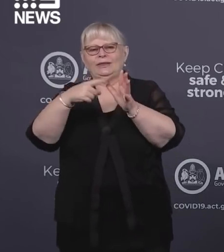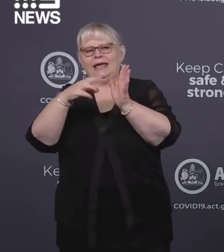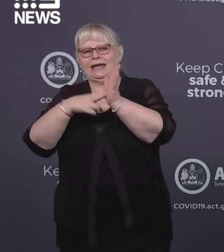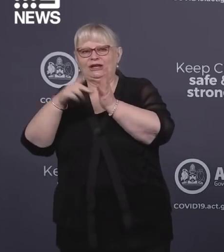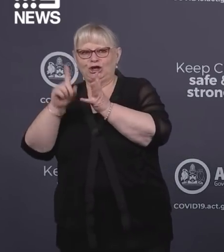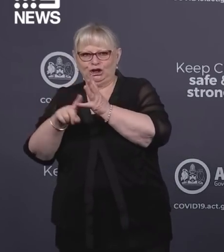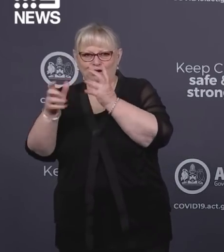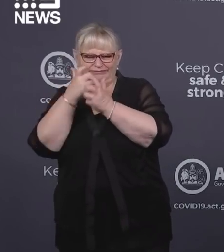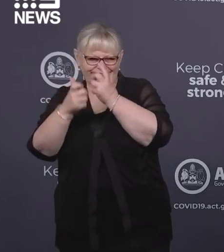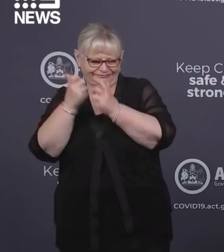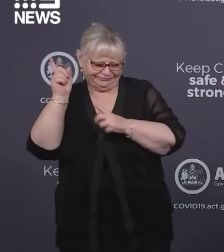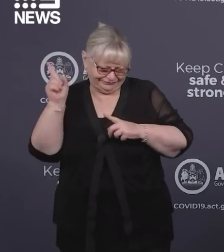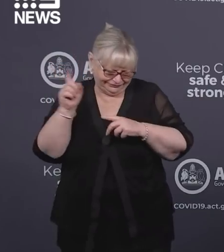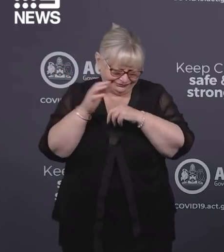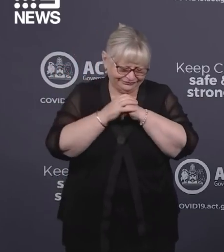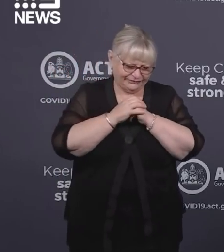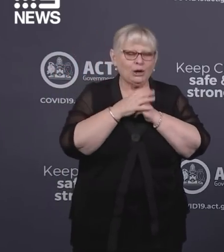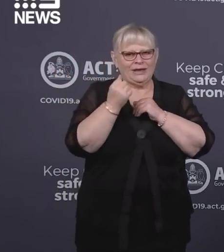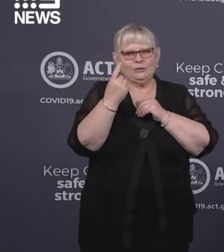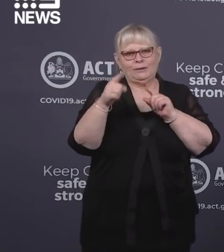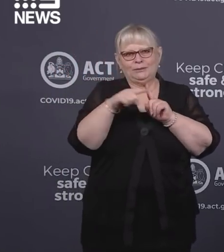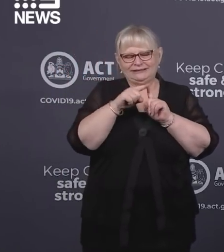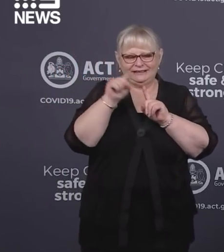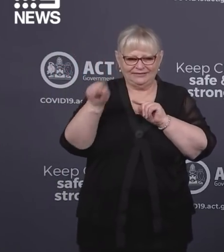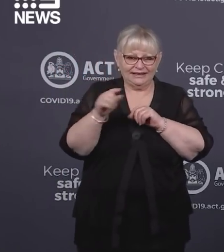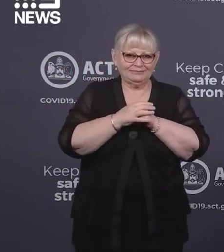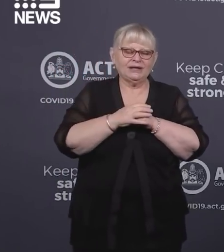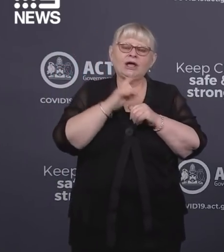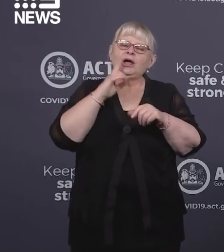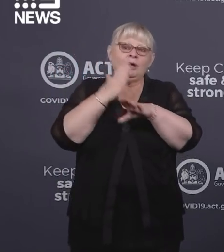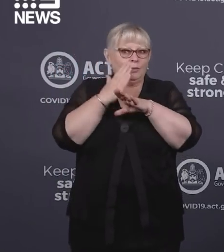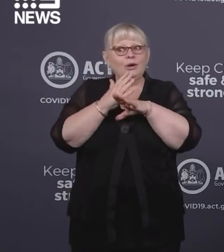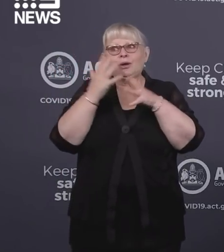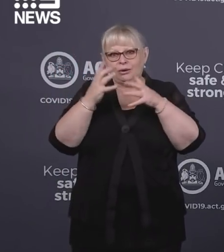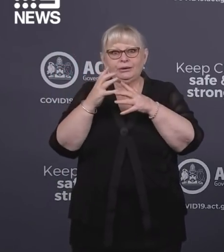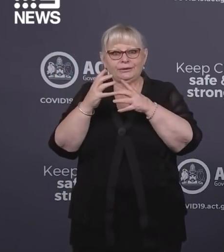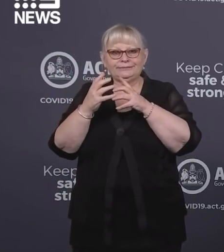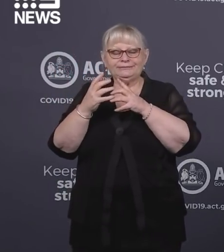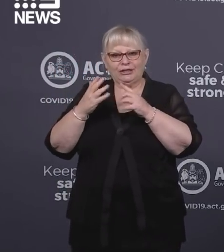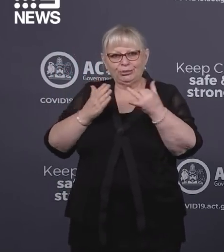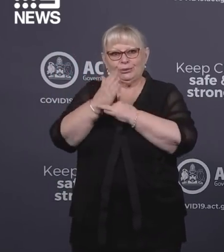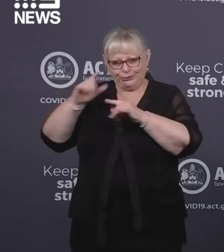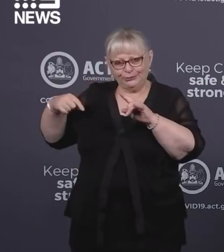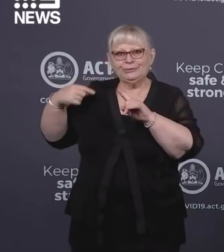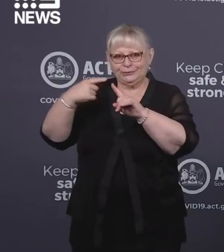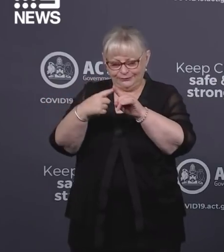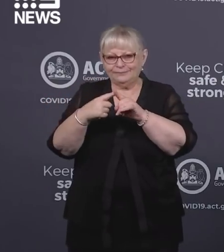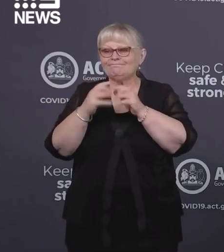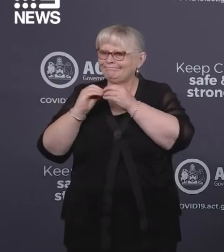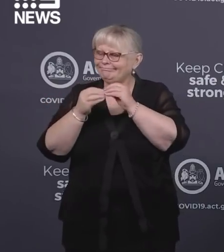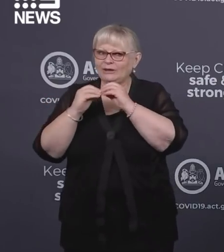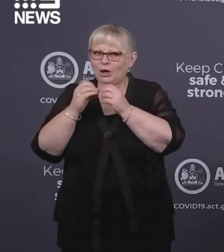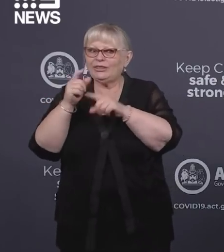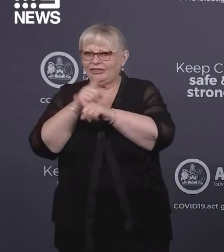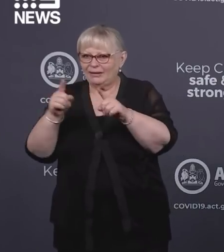University, the ANU. Our teams have been working very closely with the ANU throughout the entire pandemic and are continuing